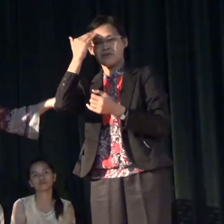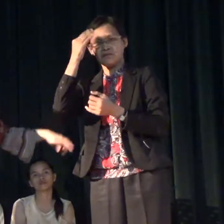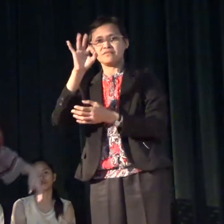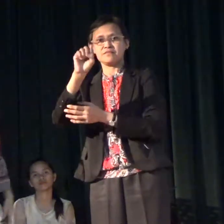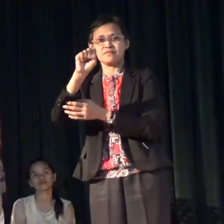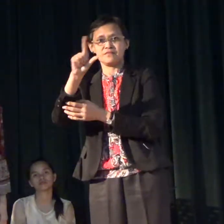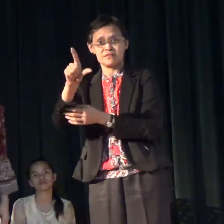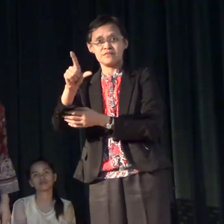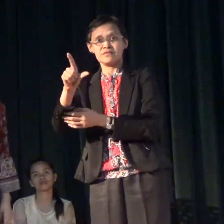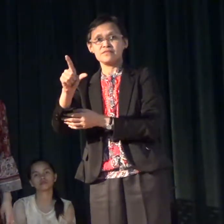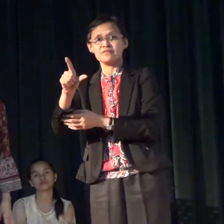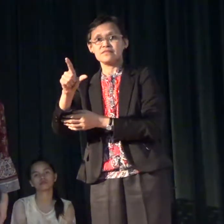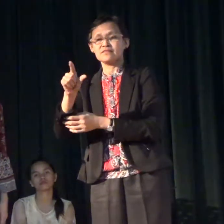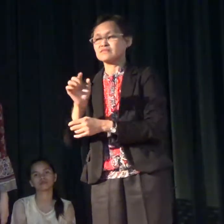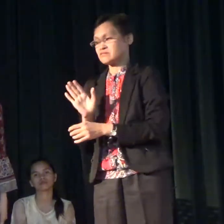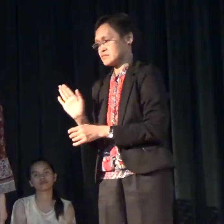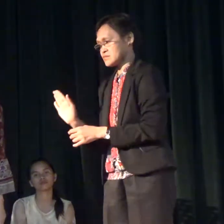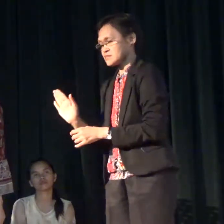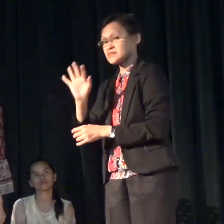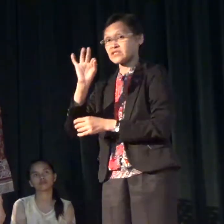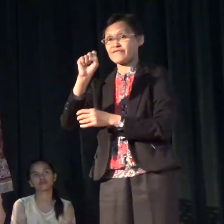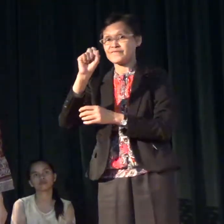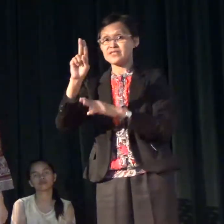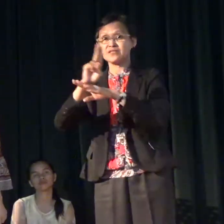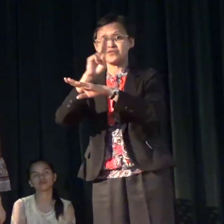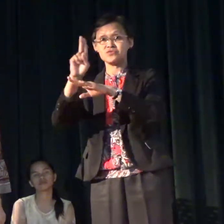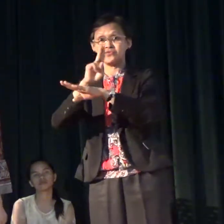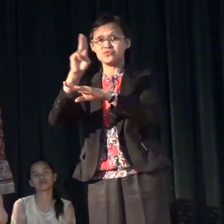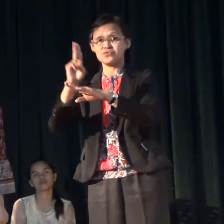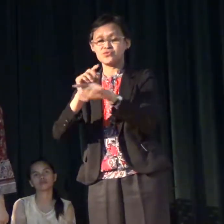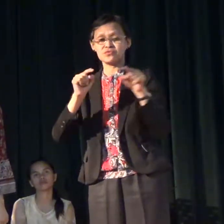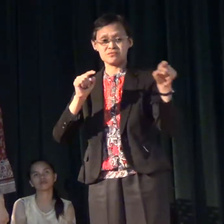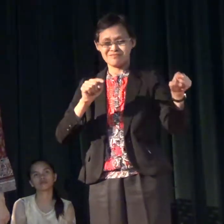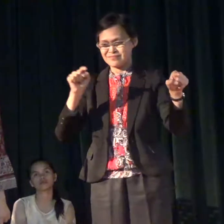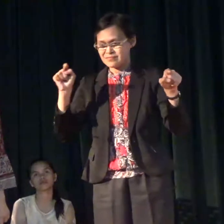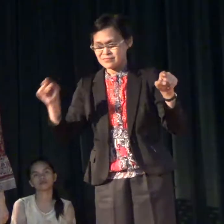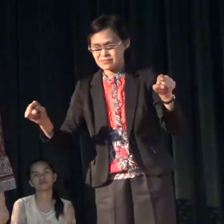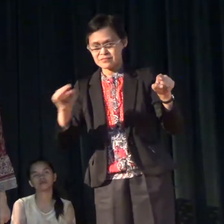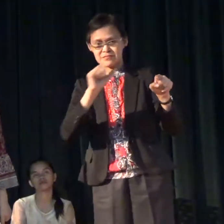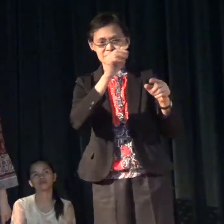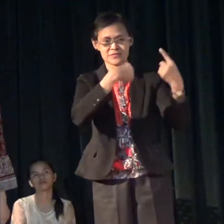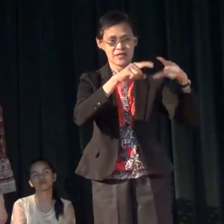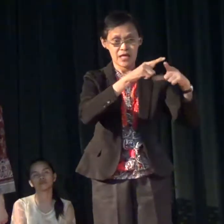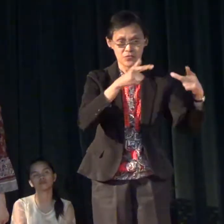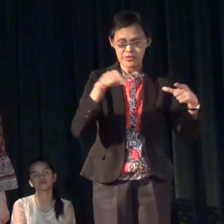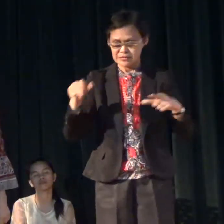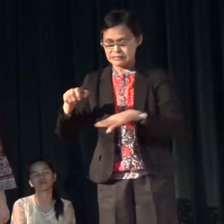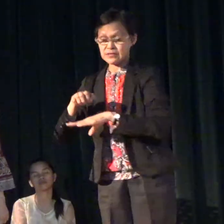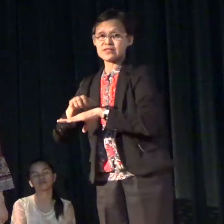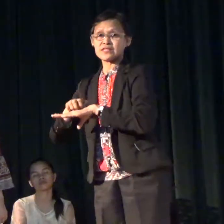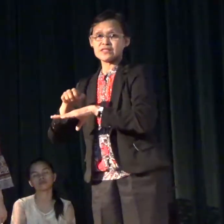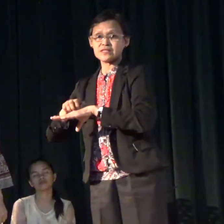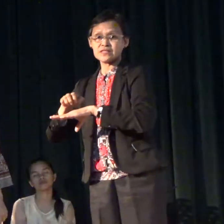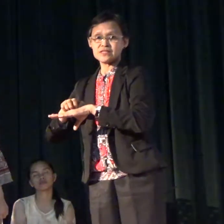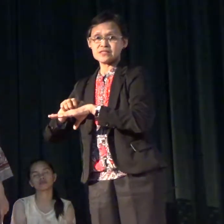I use FSL to distinguish sign language from English.